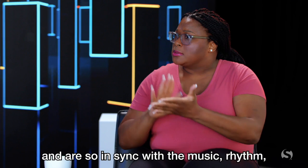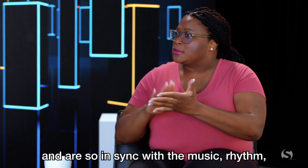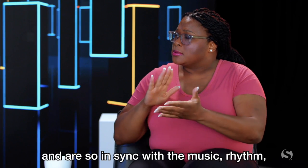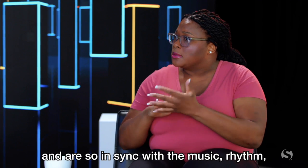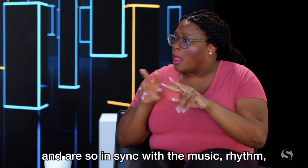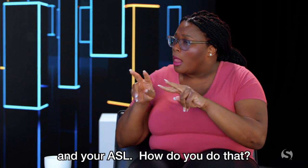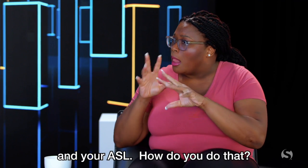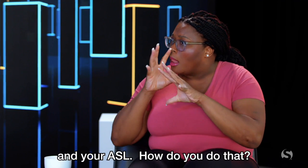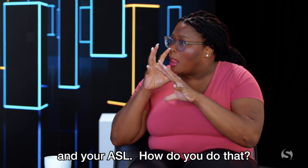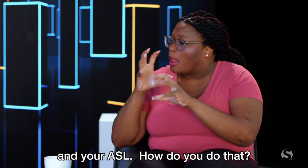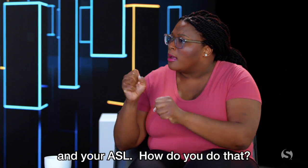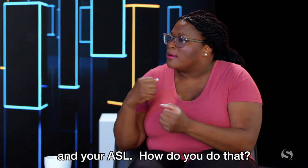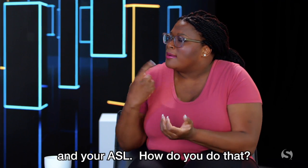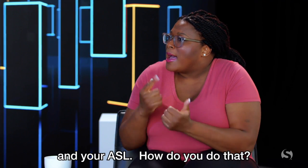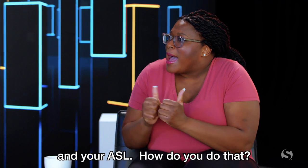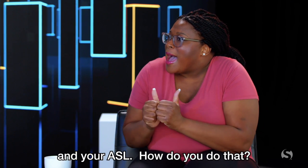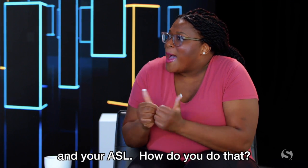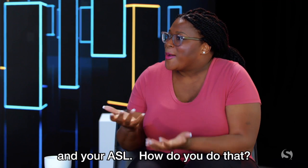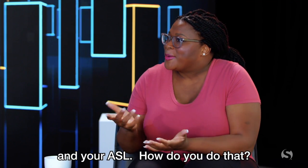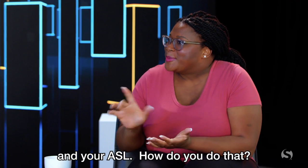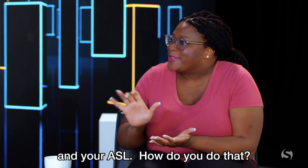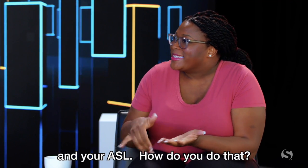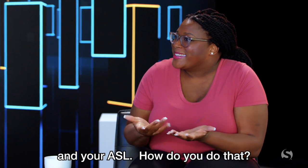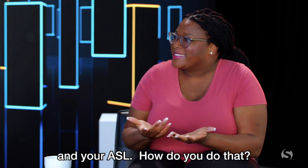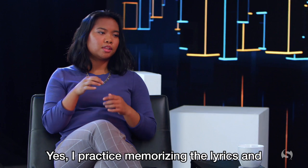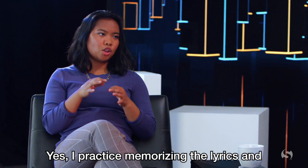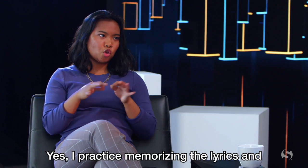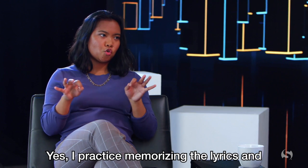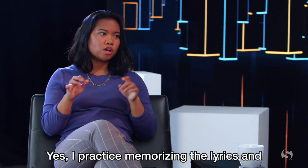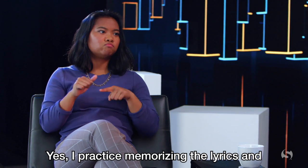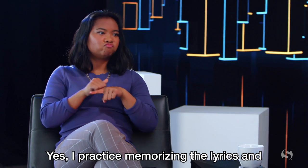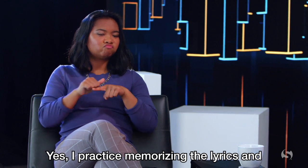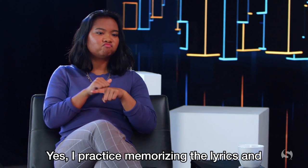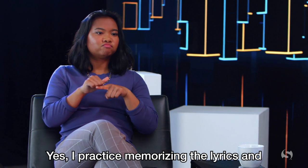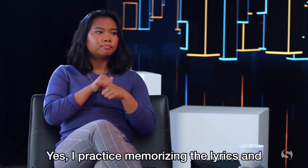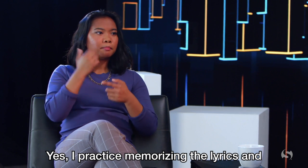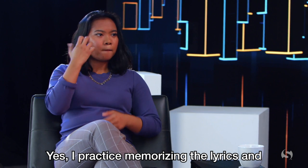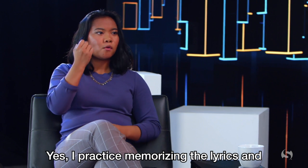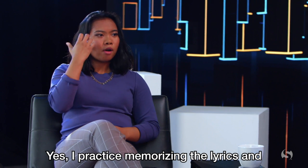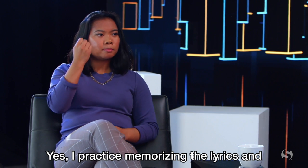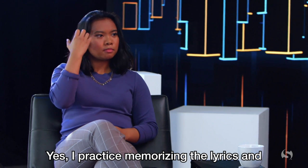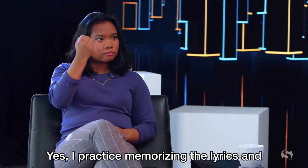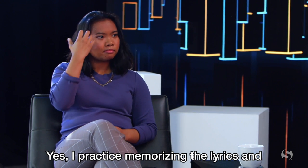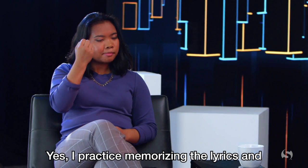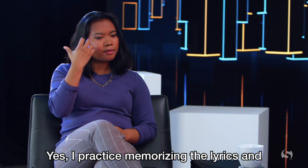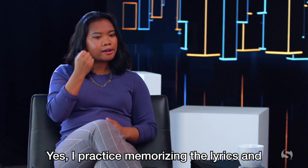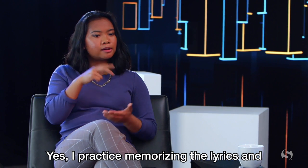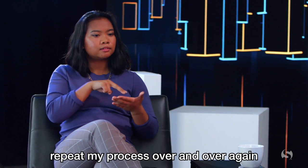so in sync with the music, rhythm, and your ASL. How do you do that? Yes, I practice memorizing the lyrics and